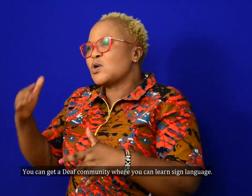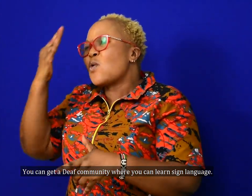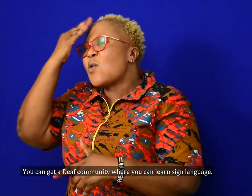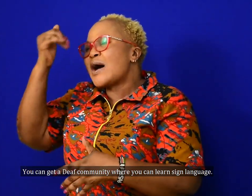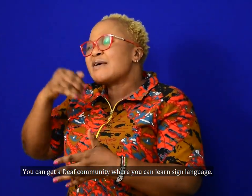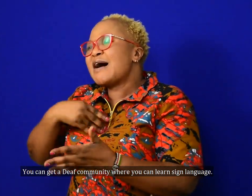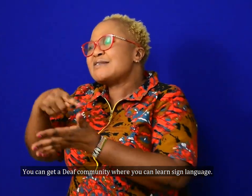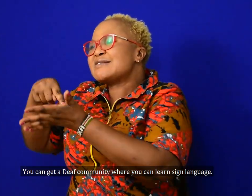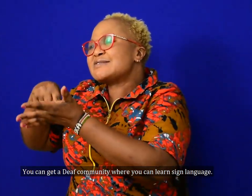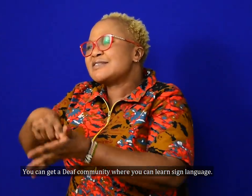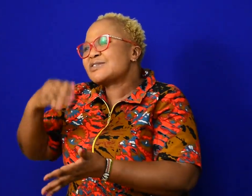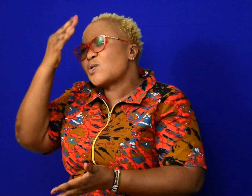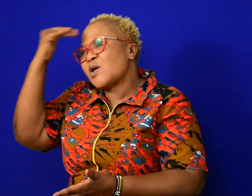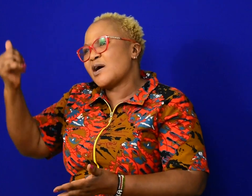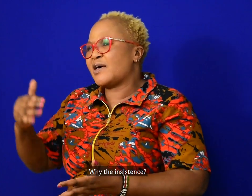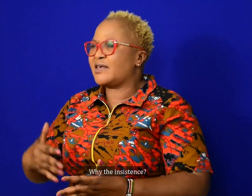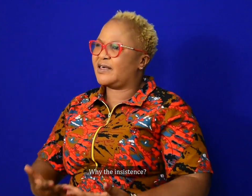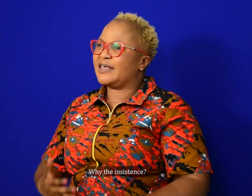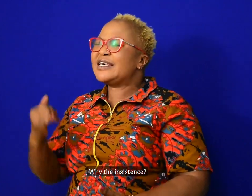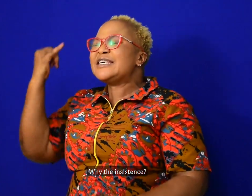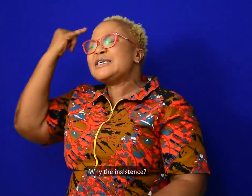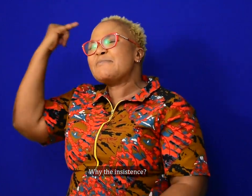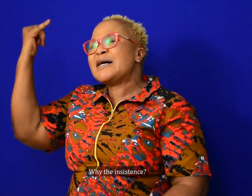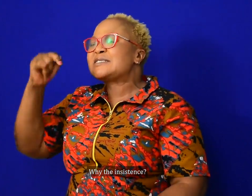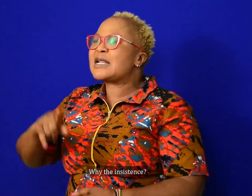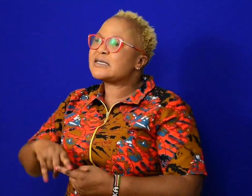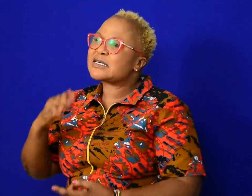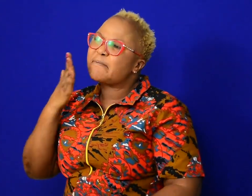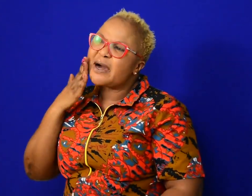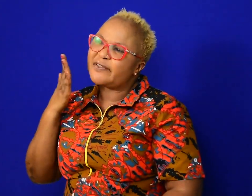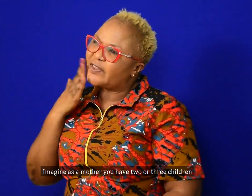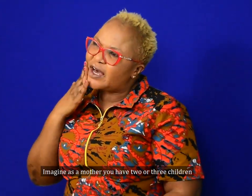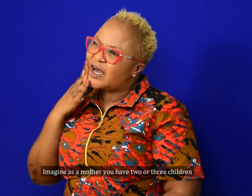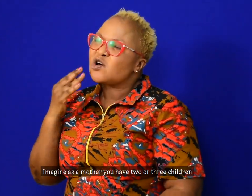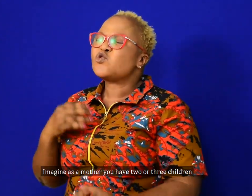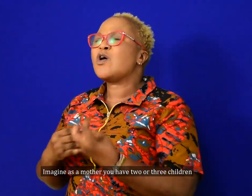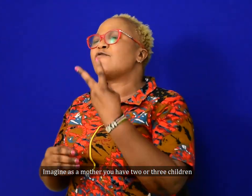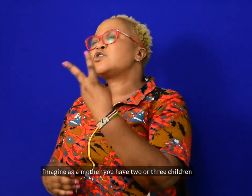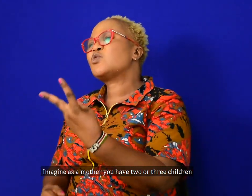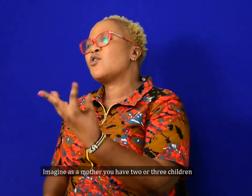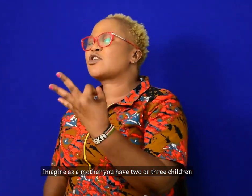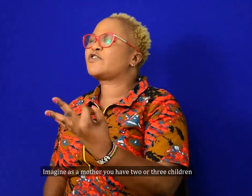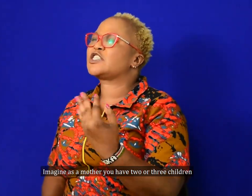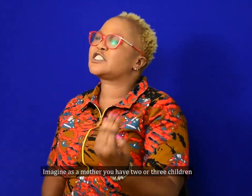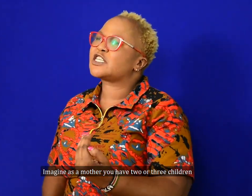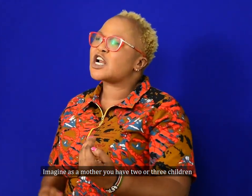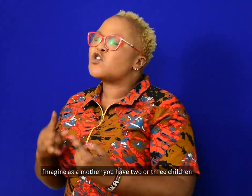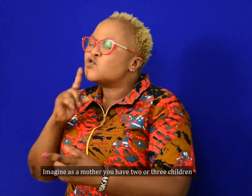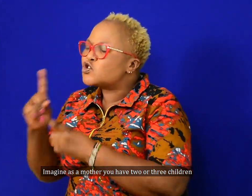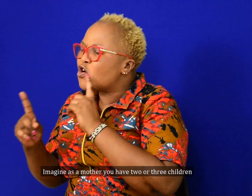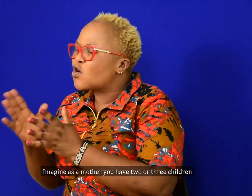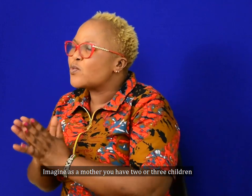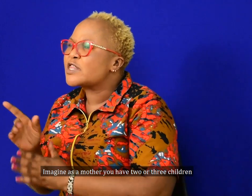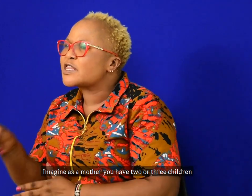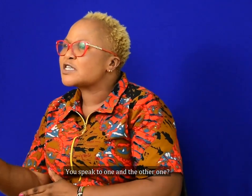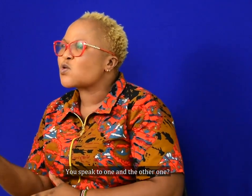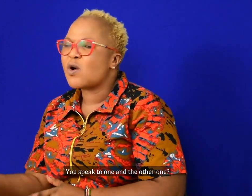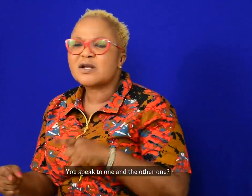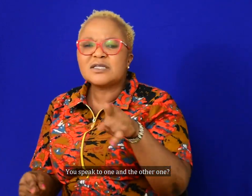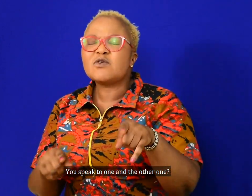sign language. Why the insistence? Why Imagine as a mother, you have two or three children. You speak to